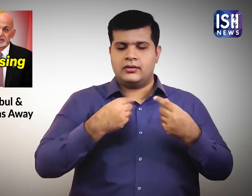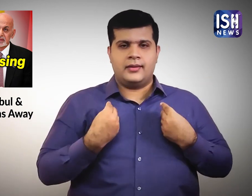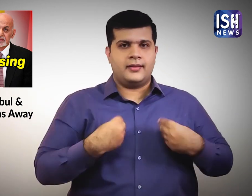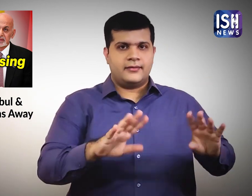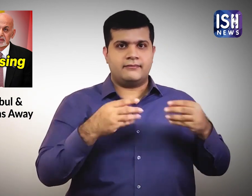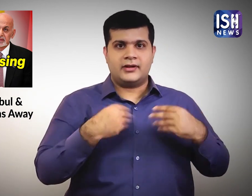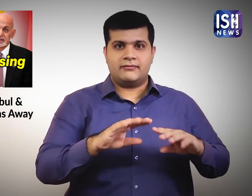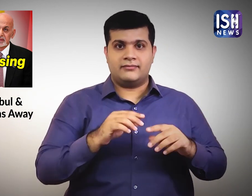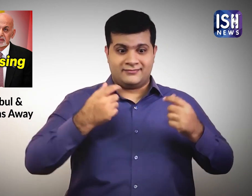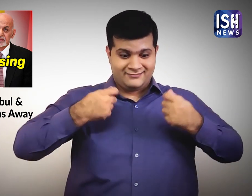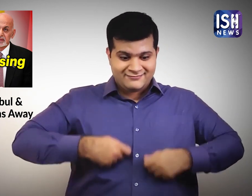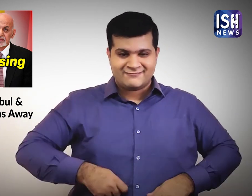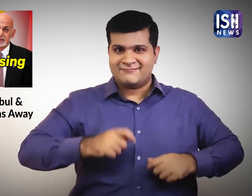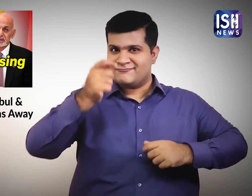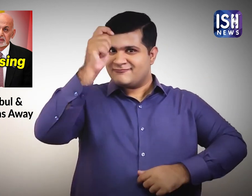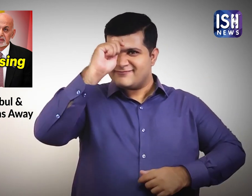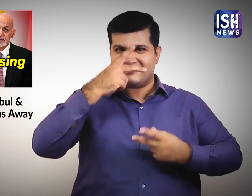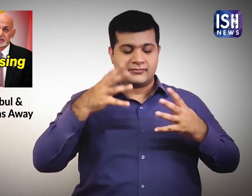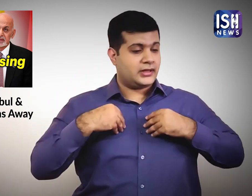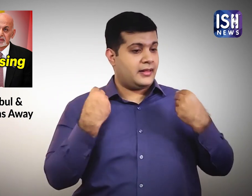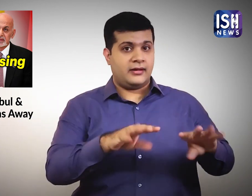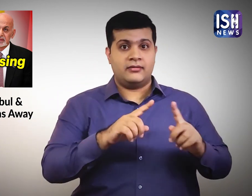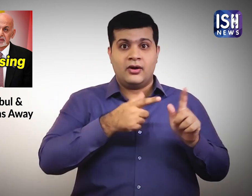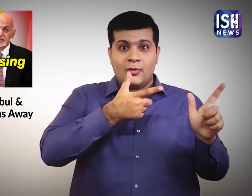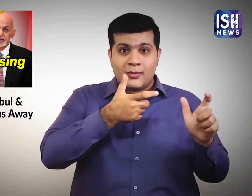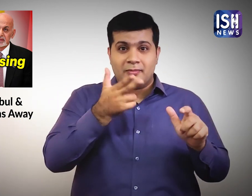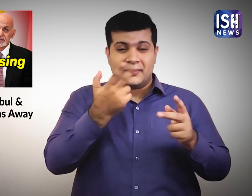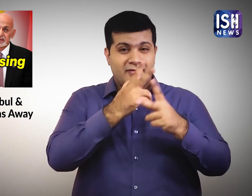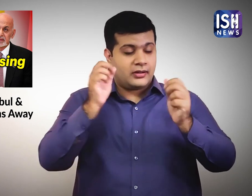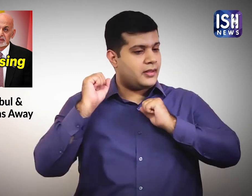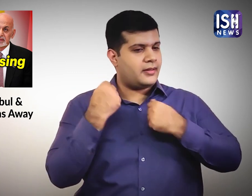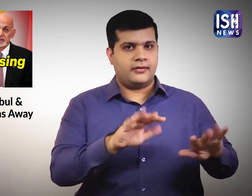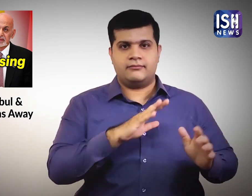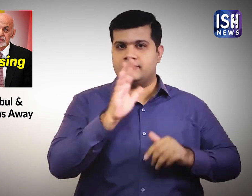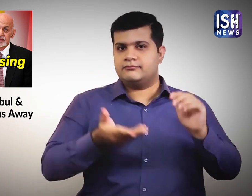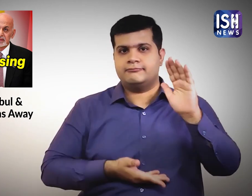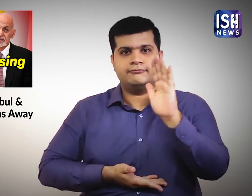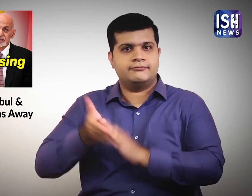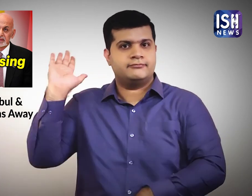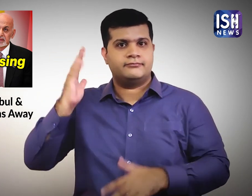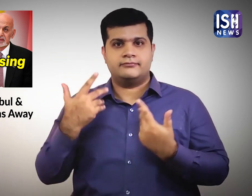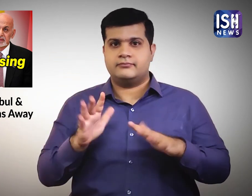suddenly abandoned their uniforms and even weapons. They all feared the Taliban rebels.